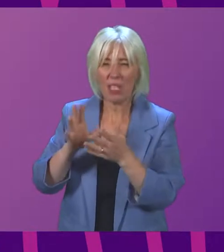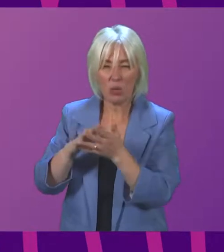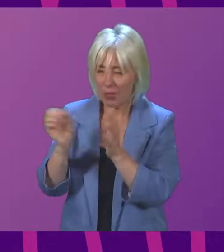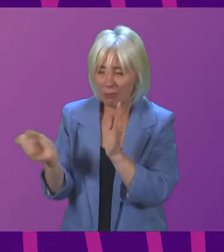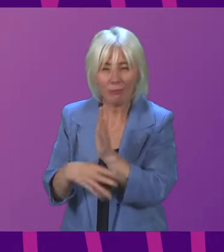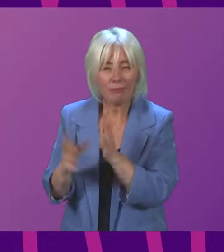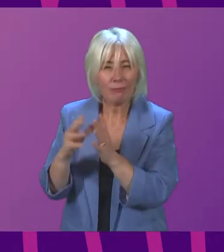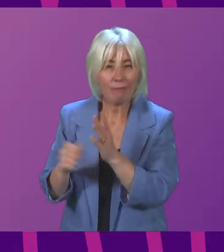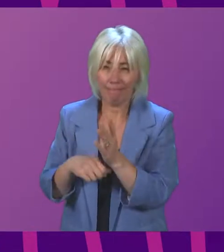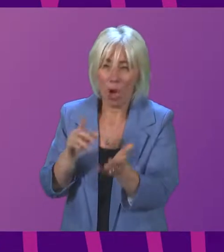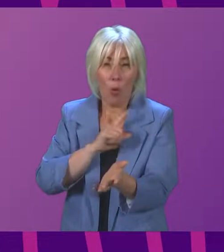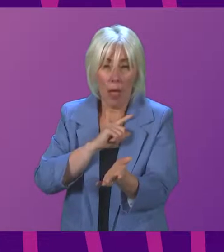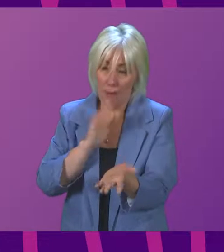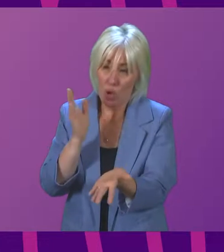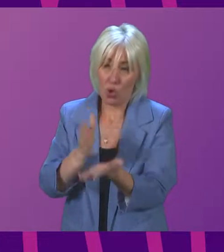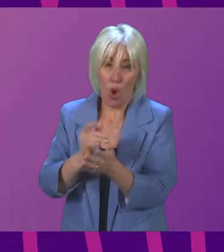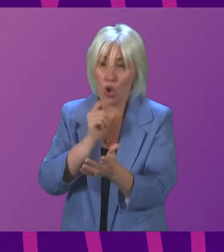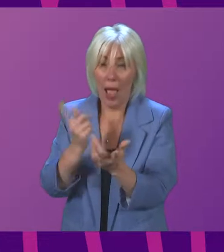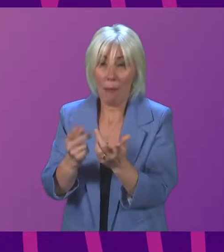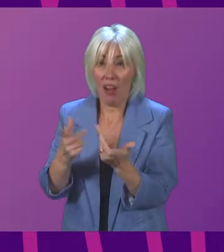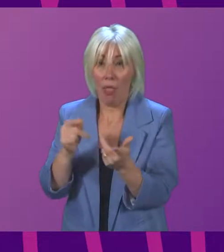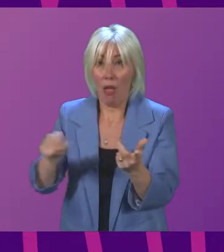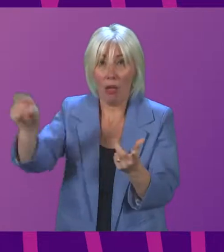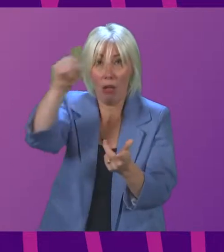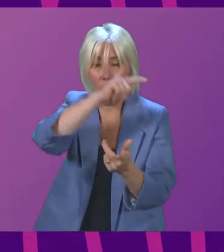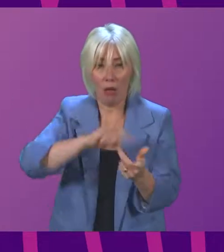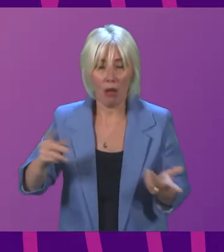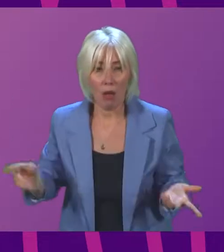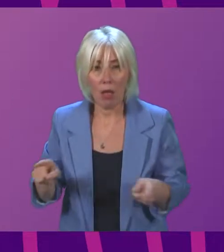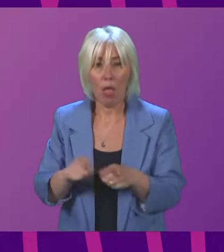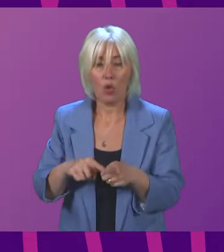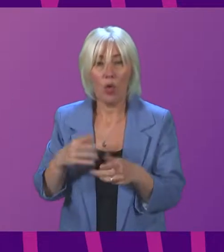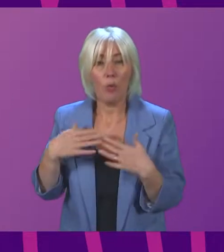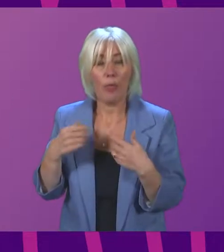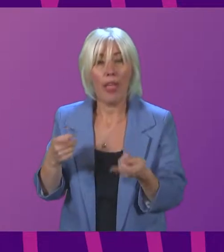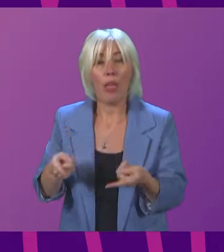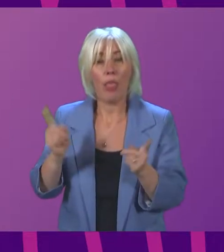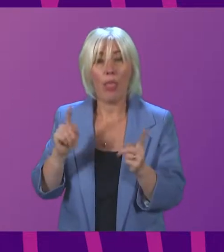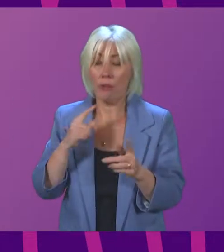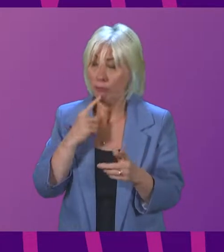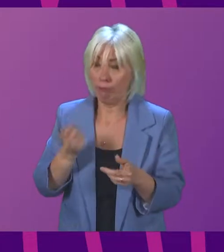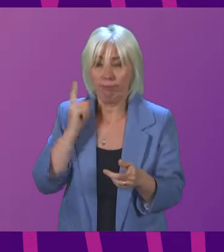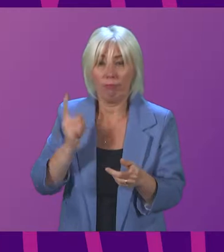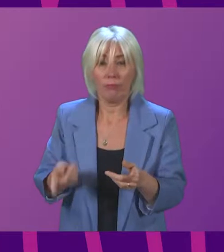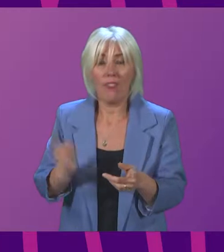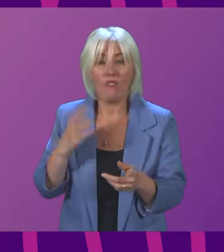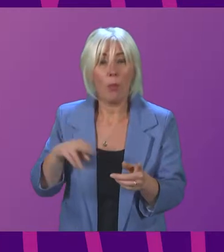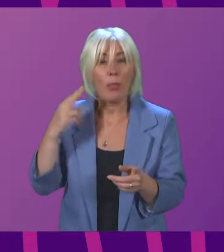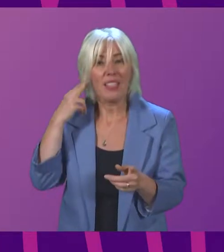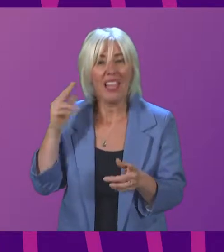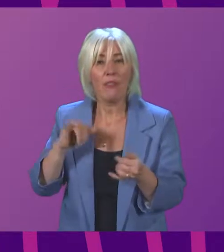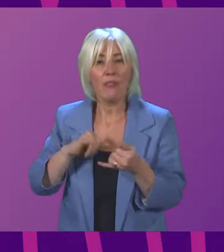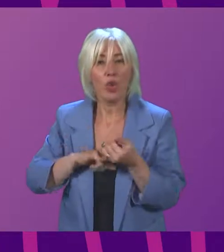done to ensure this is not happening elsewhere in the health service? And will the Cabinet Secretary action the call on this from the Deaf Society